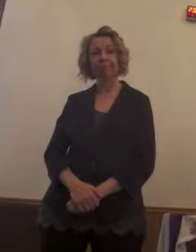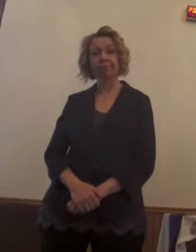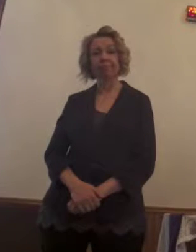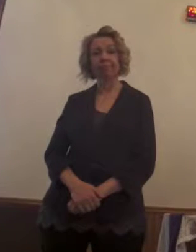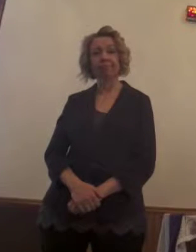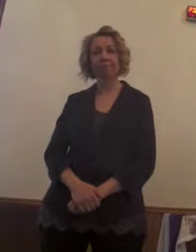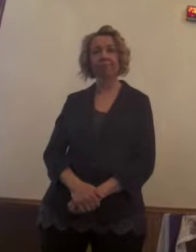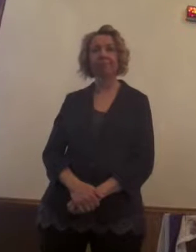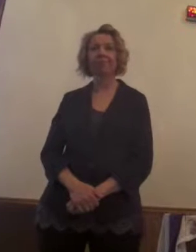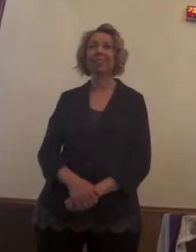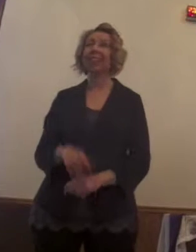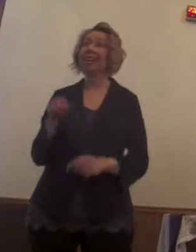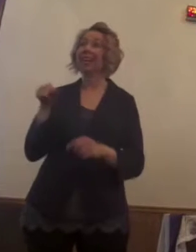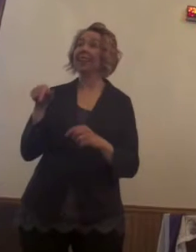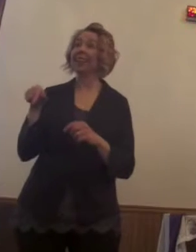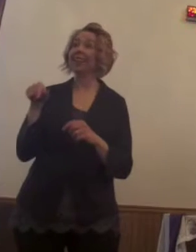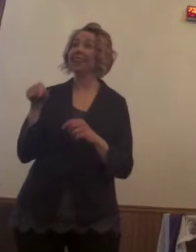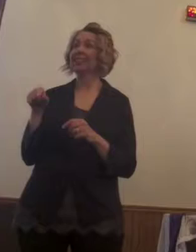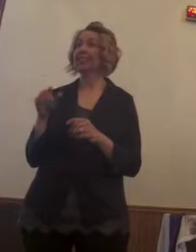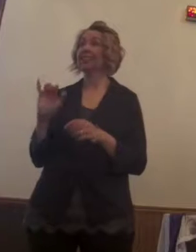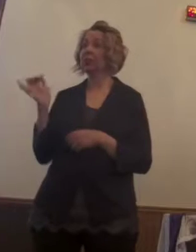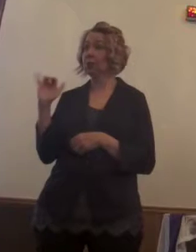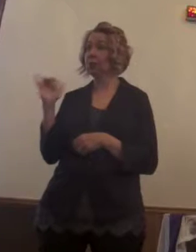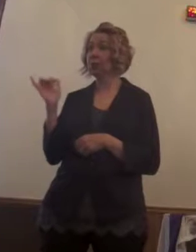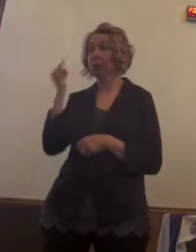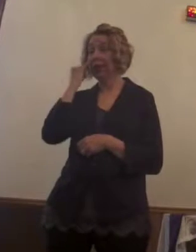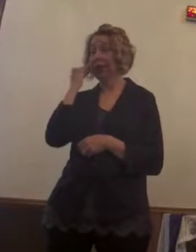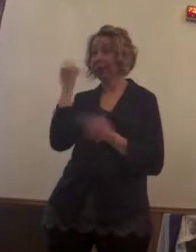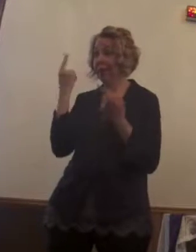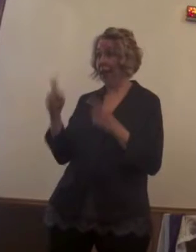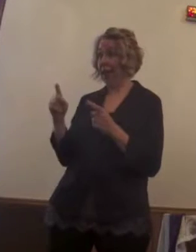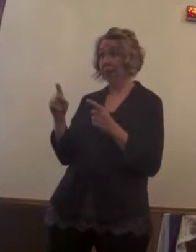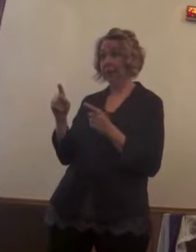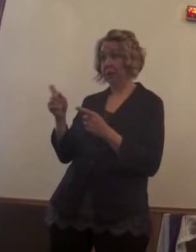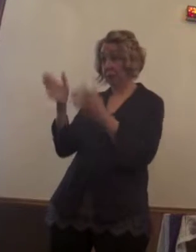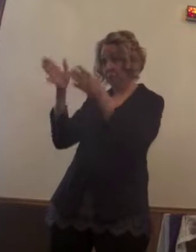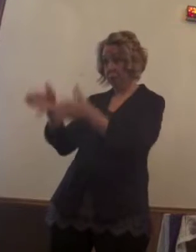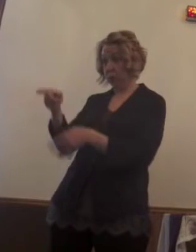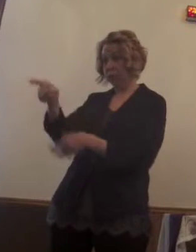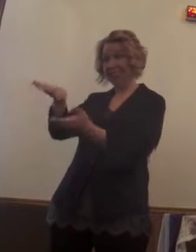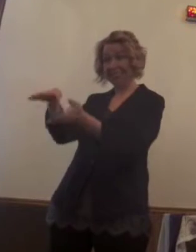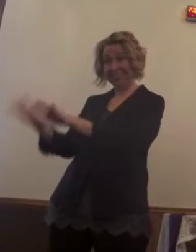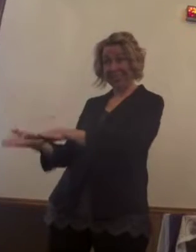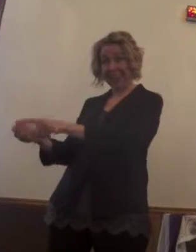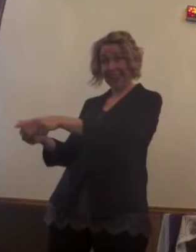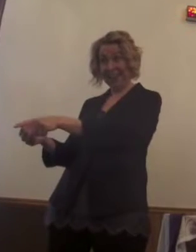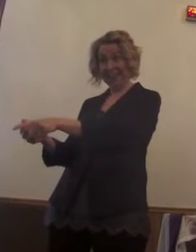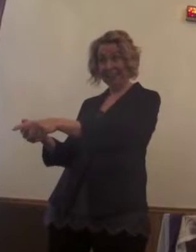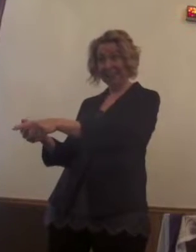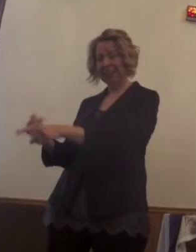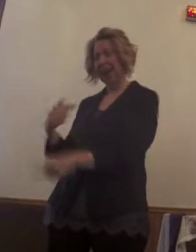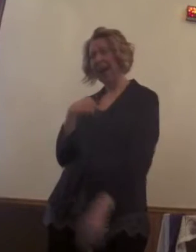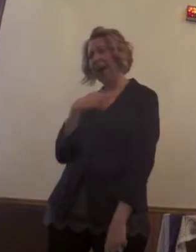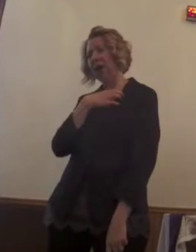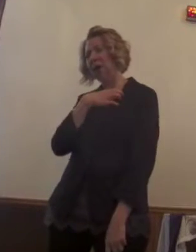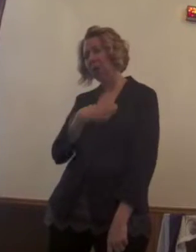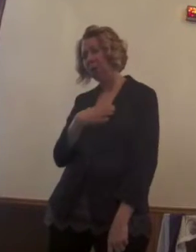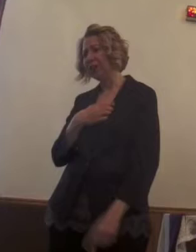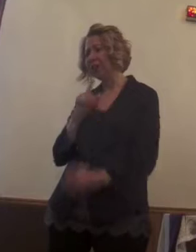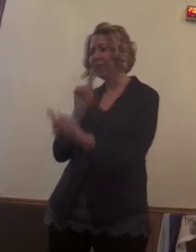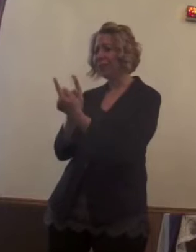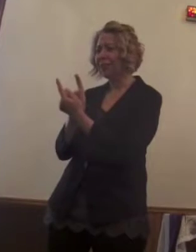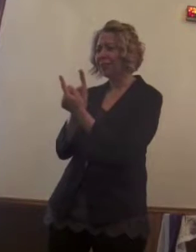This especially becomes the case when we have death in our lives. And usually it's one of those, if I had only done this